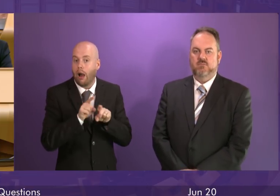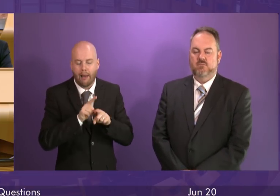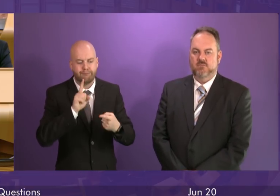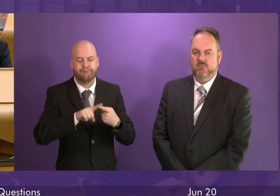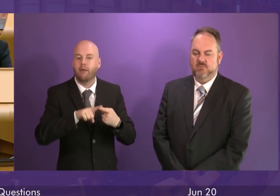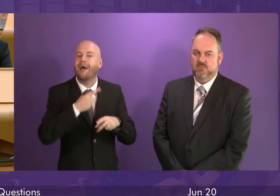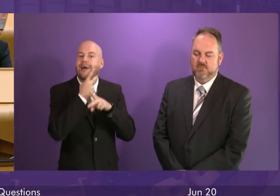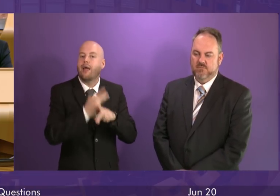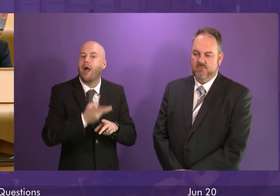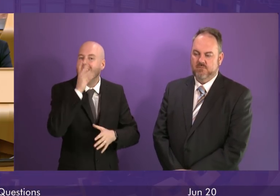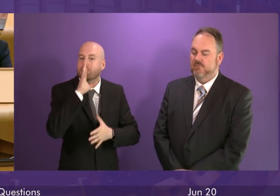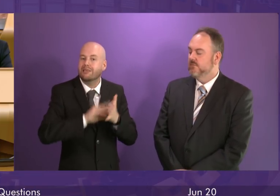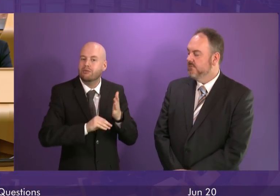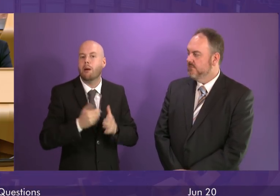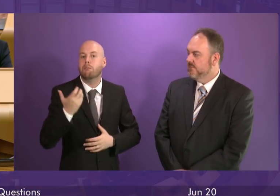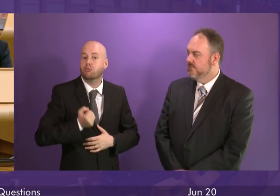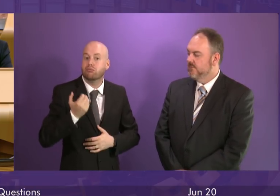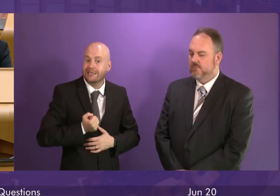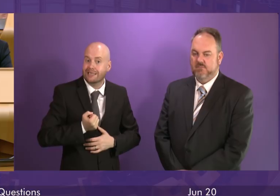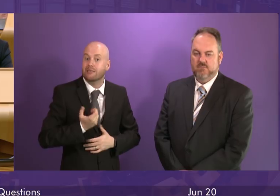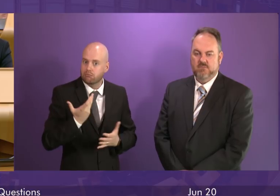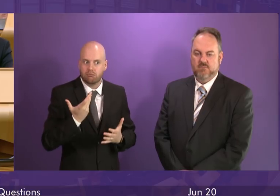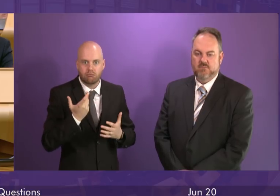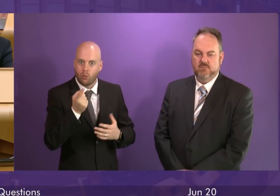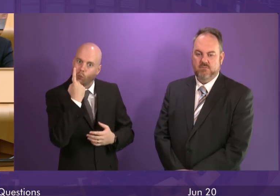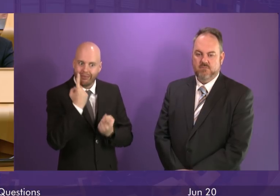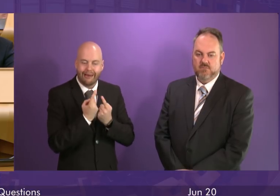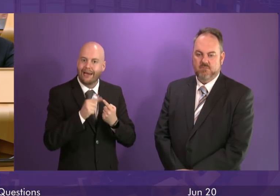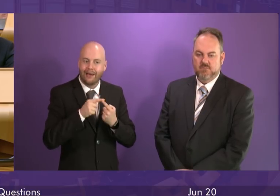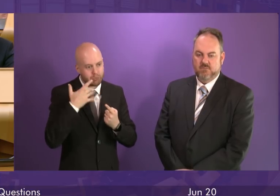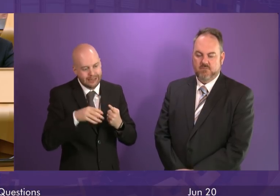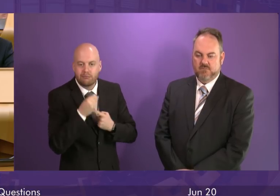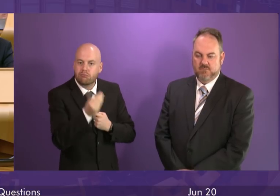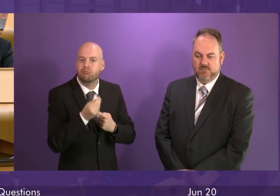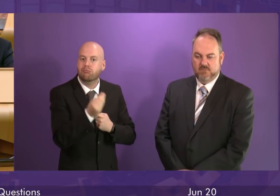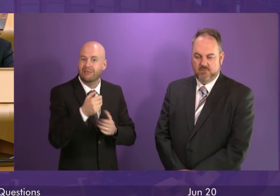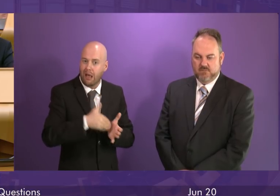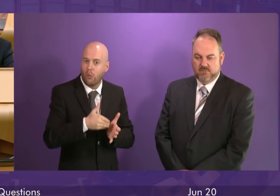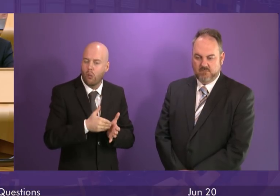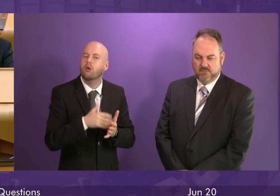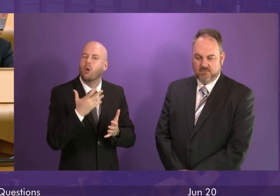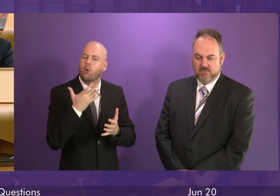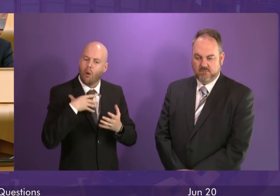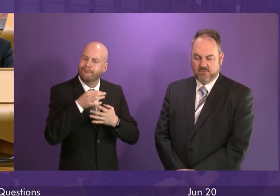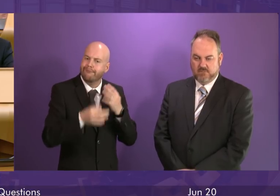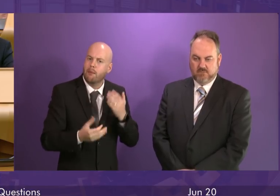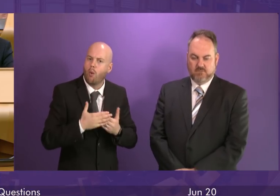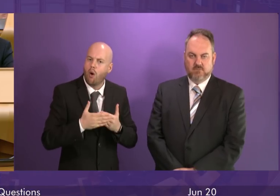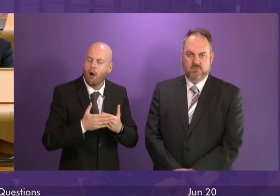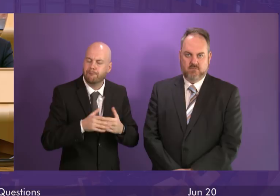bursary and we will continue to do exactly that. The outcomes are not good enough not just here in terms of school qualifications but